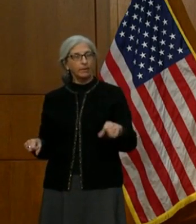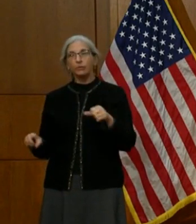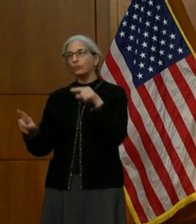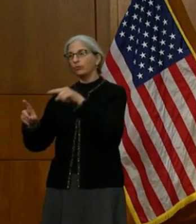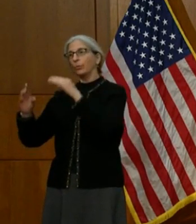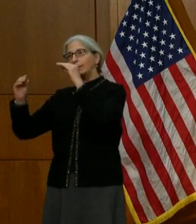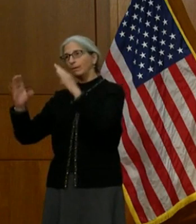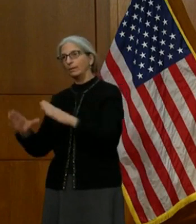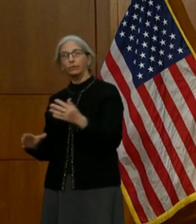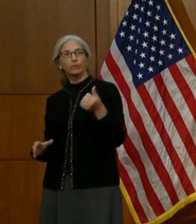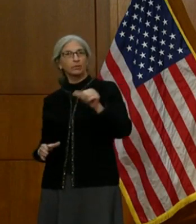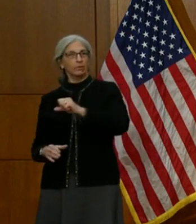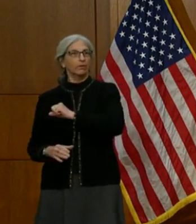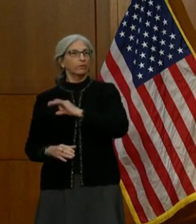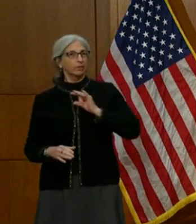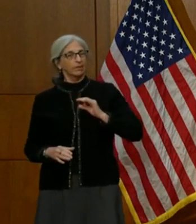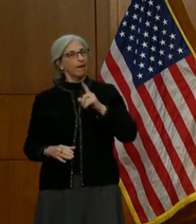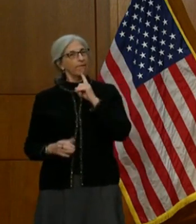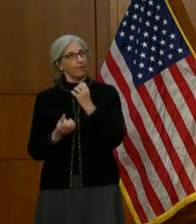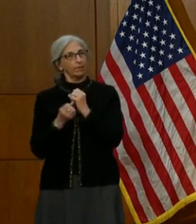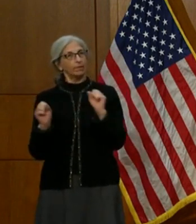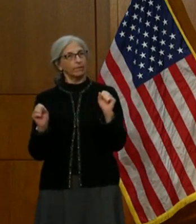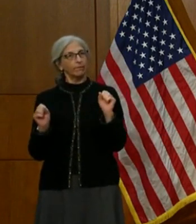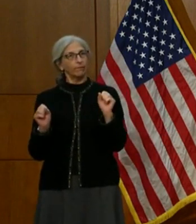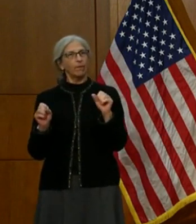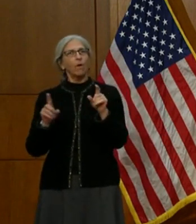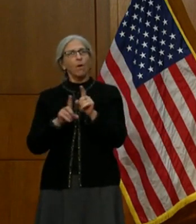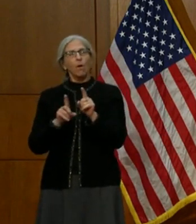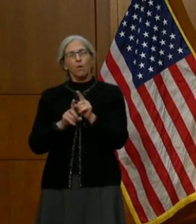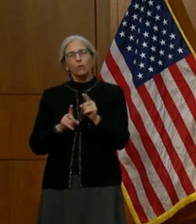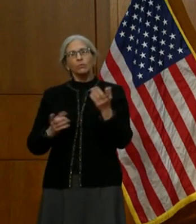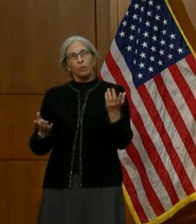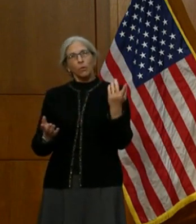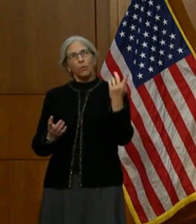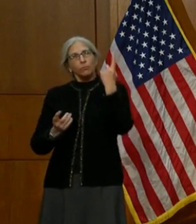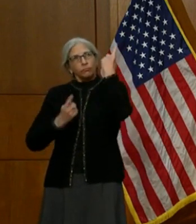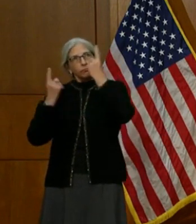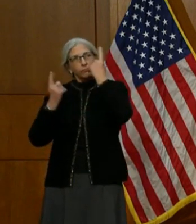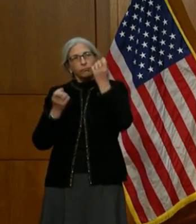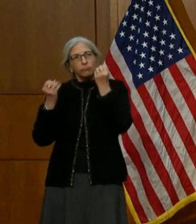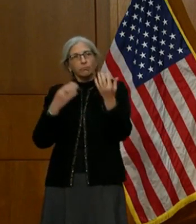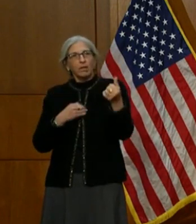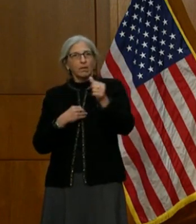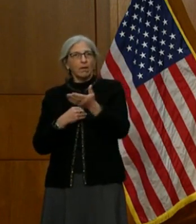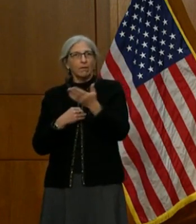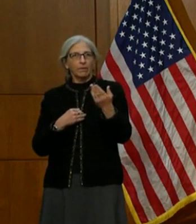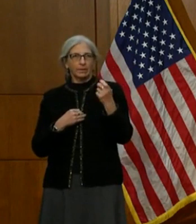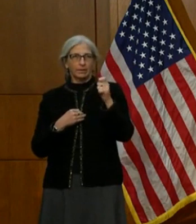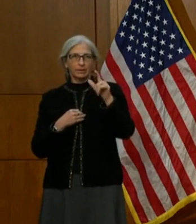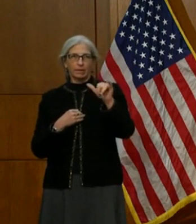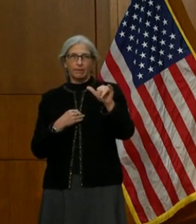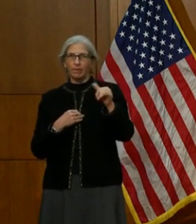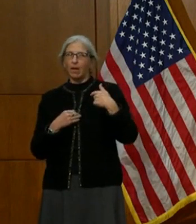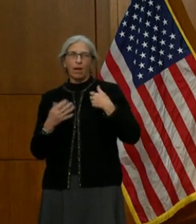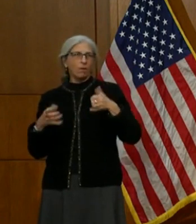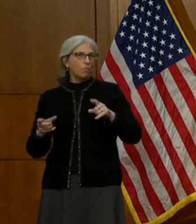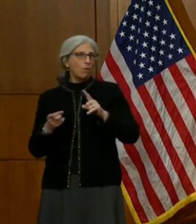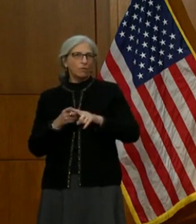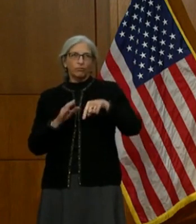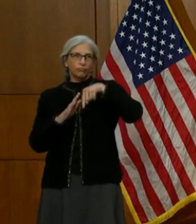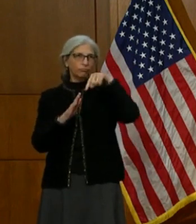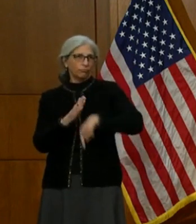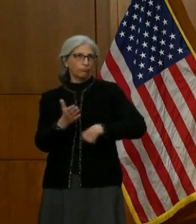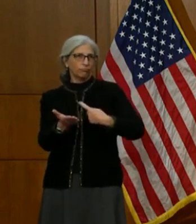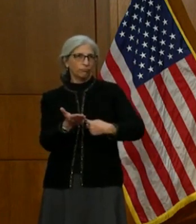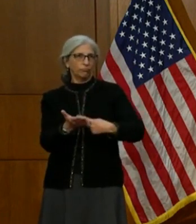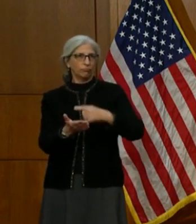staff members. Also, looking at a lot of other things, Henry, and I don't want to get into too much detail, but